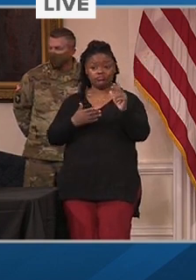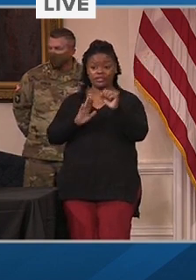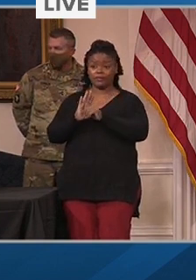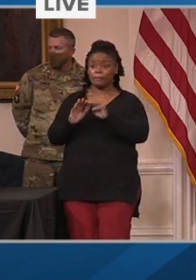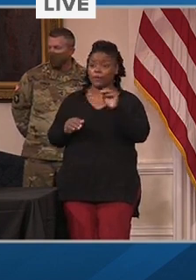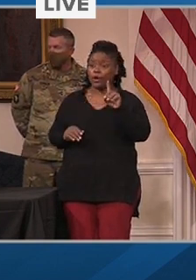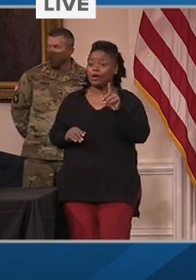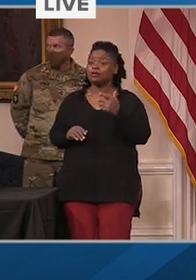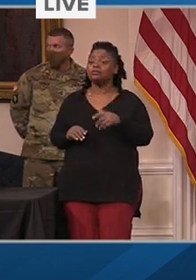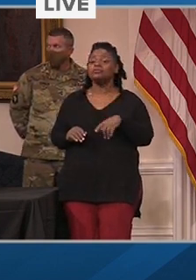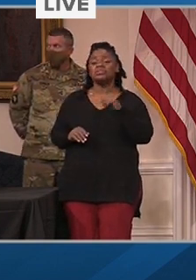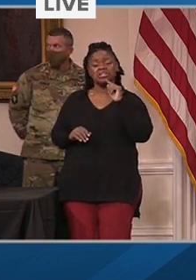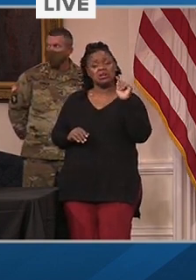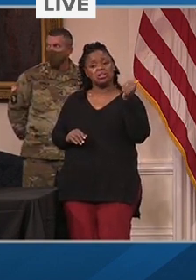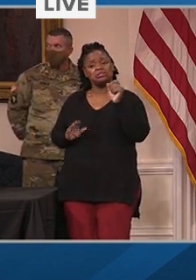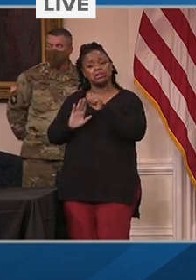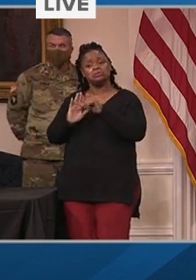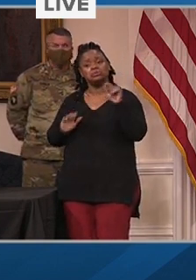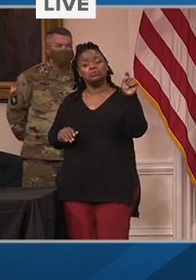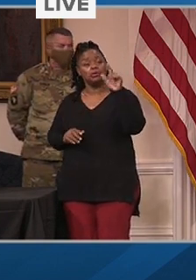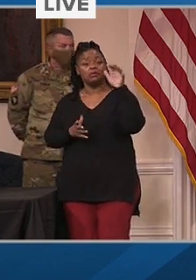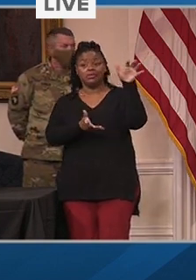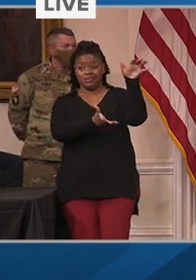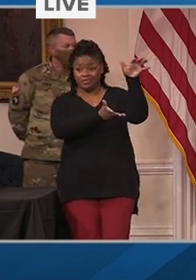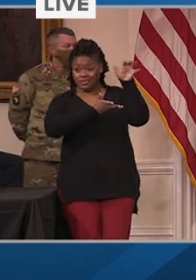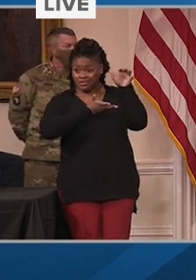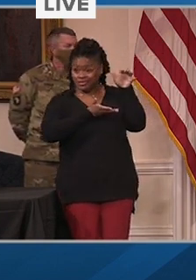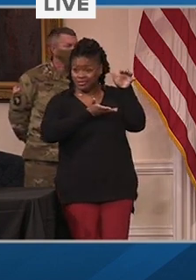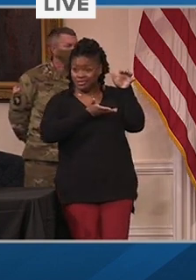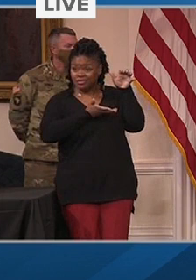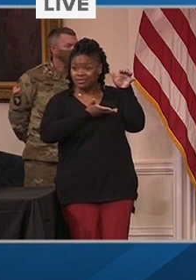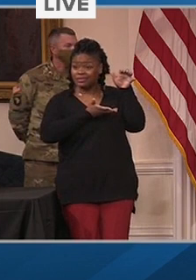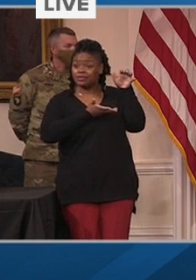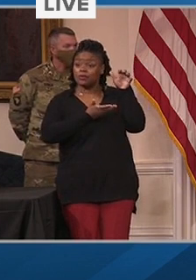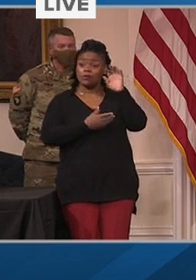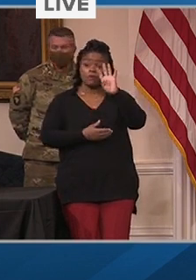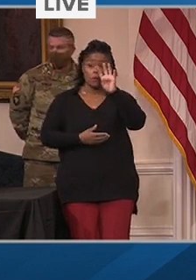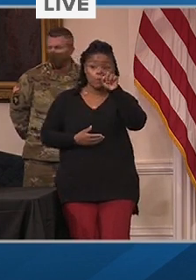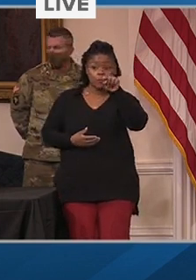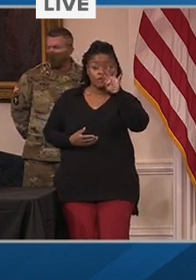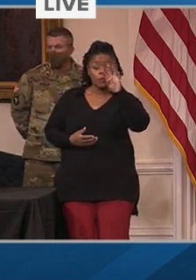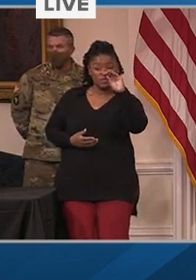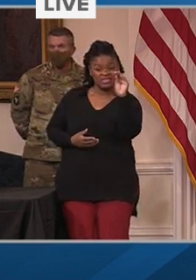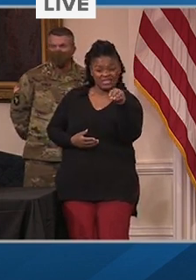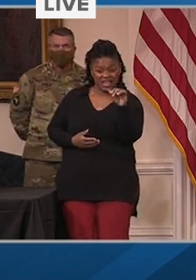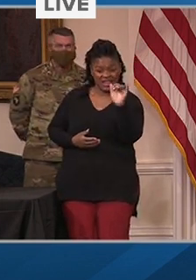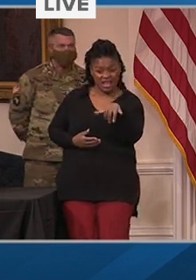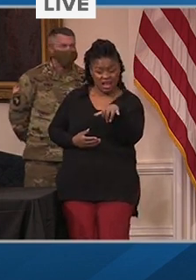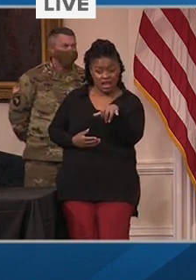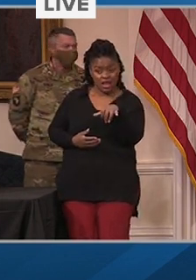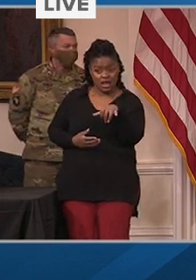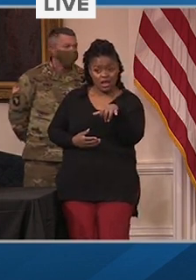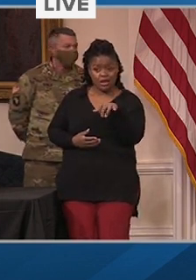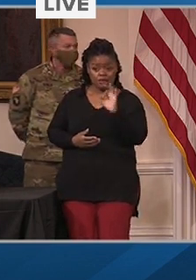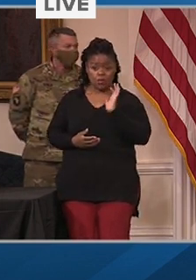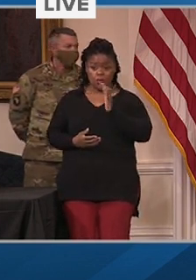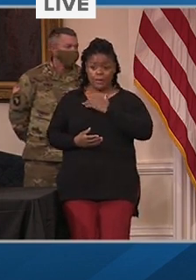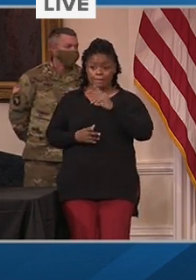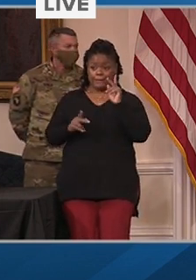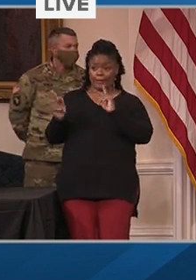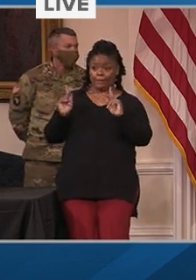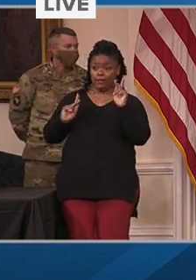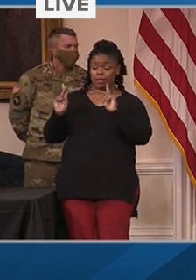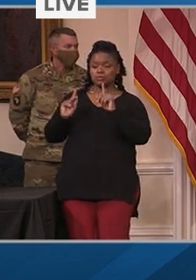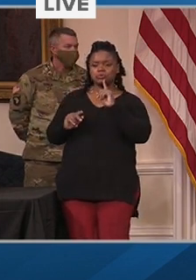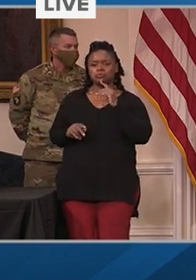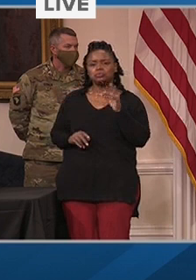we've received 4.4% enough vaccines for 4.4% of our population for